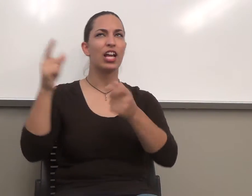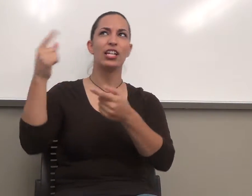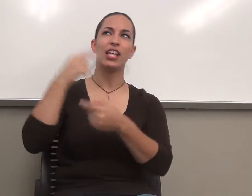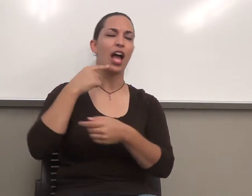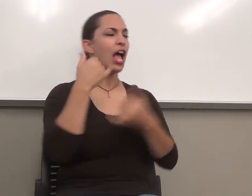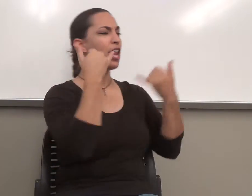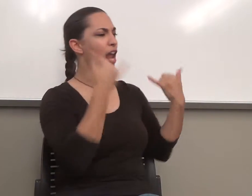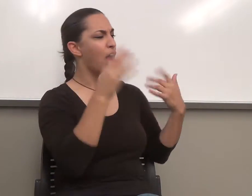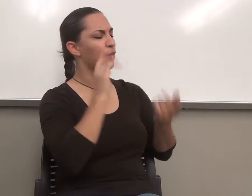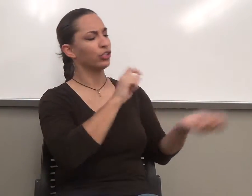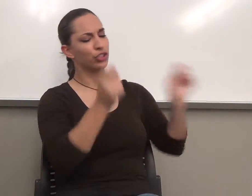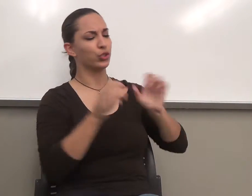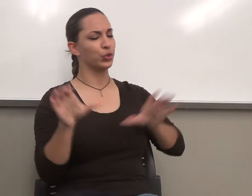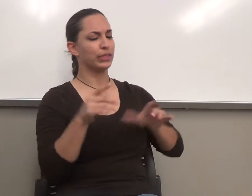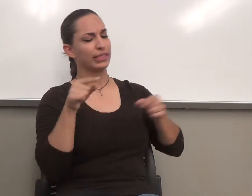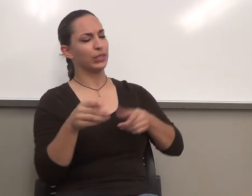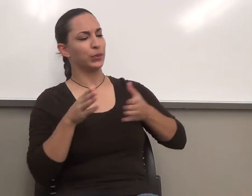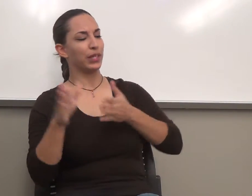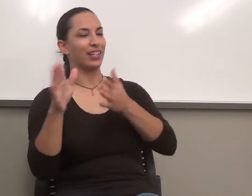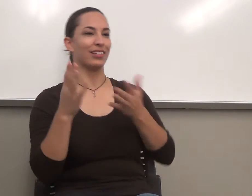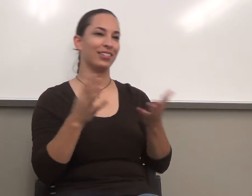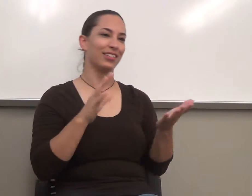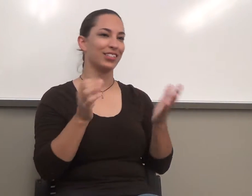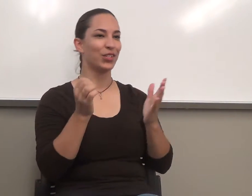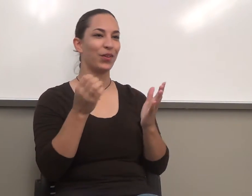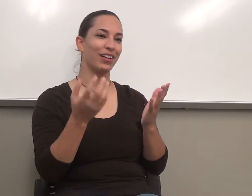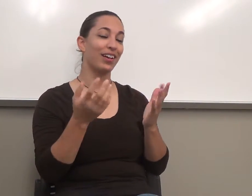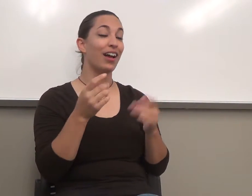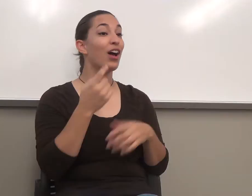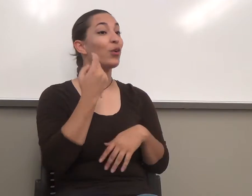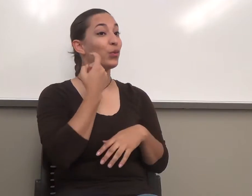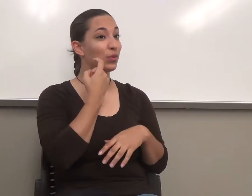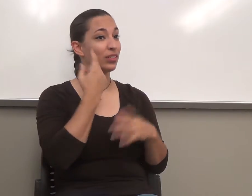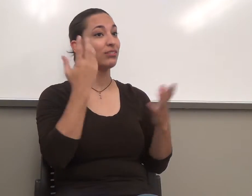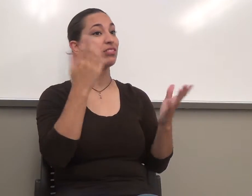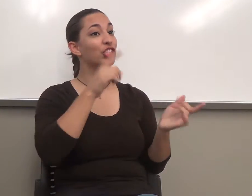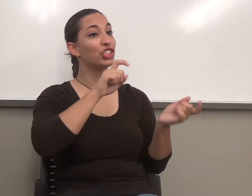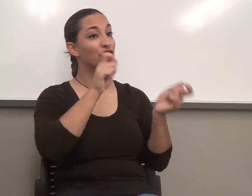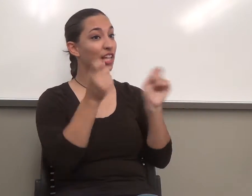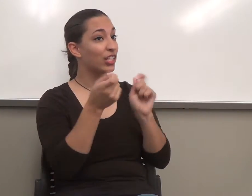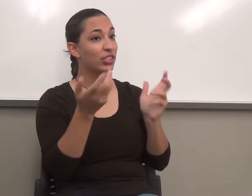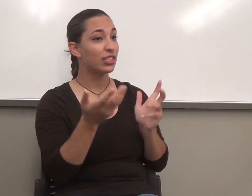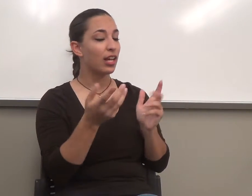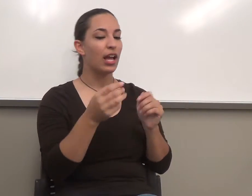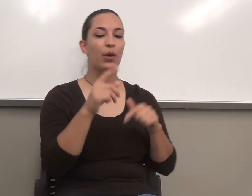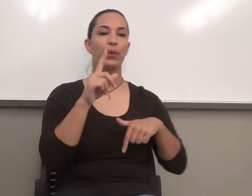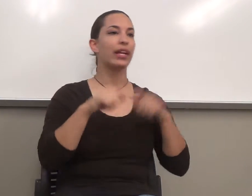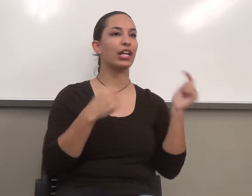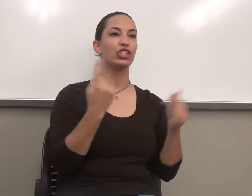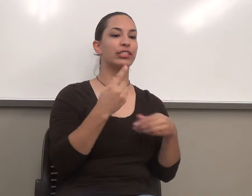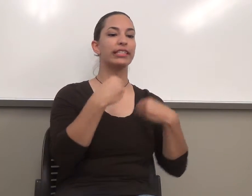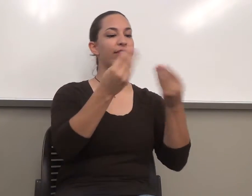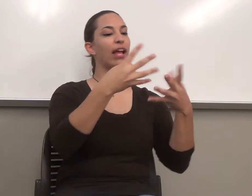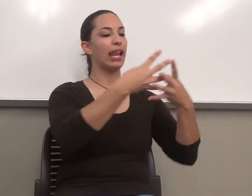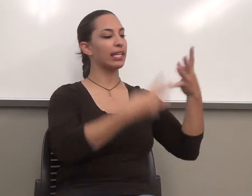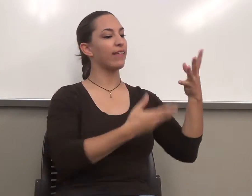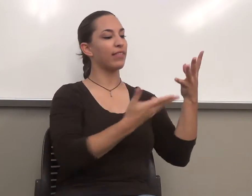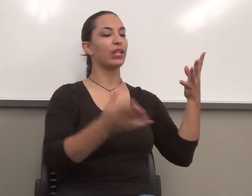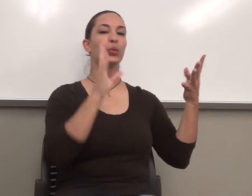And one of the things that they've changed is we can no longer just give you a list of stuff that we're going to do in the class. Okay?